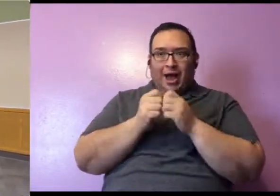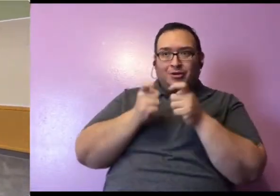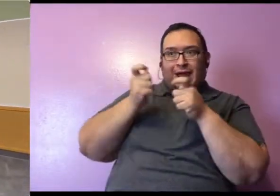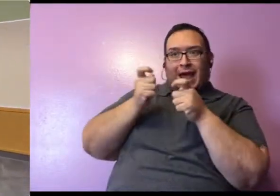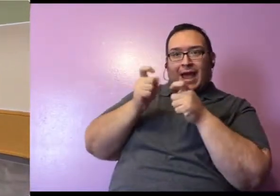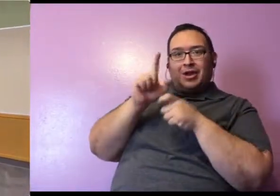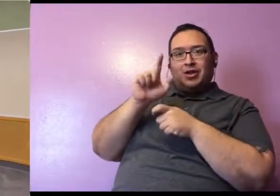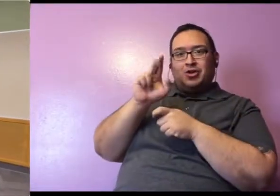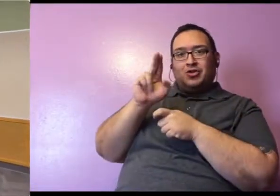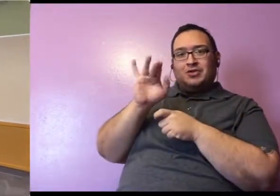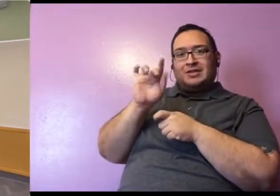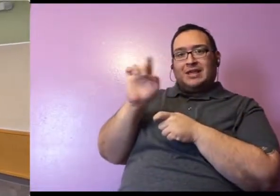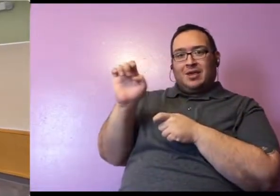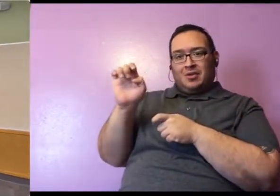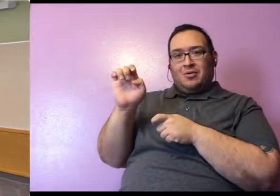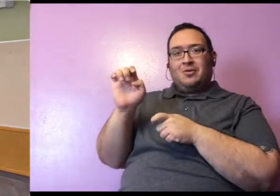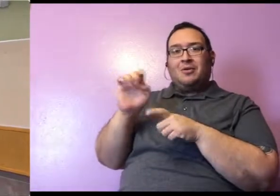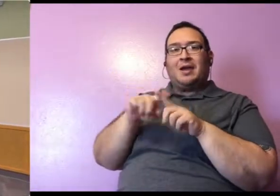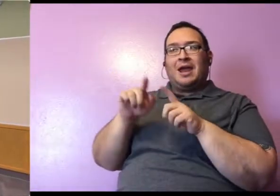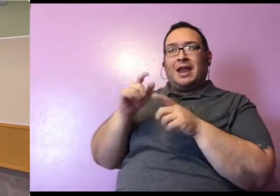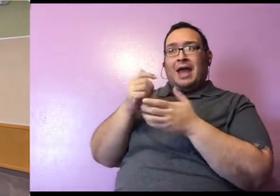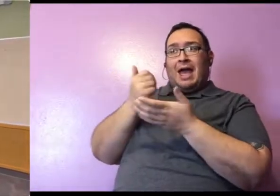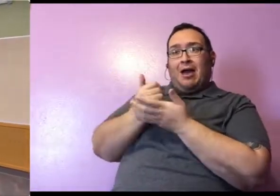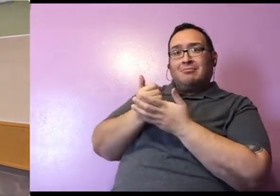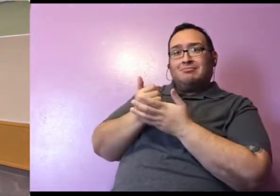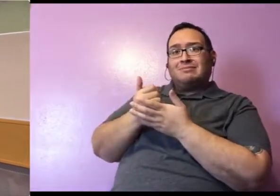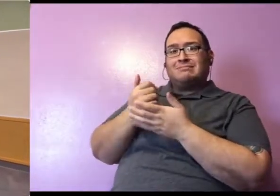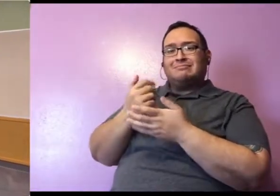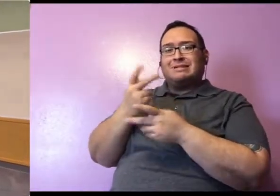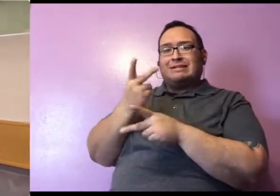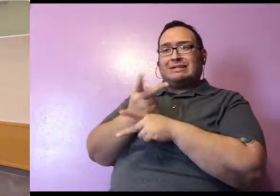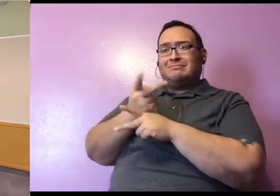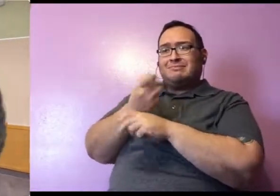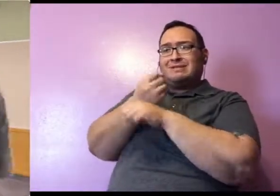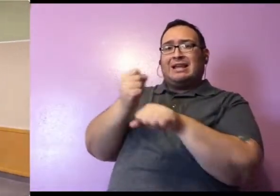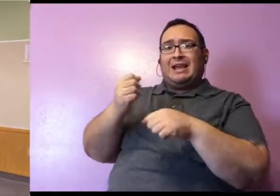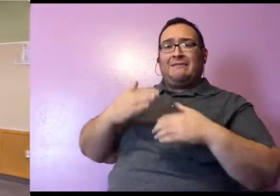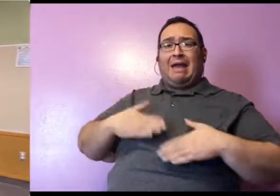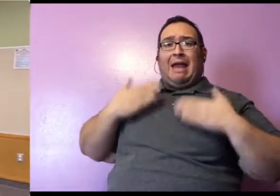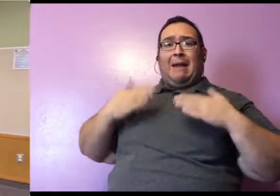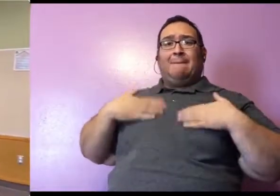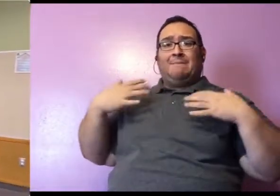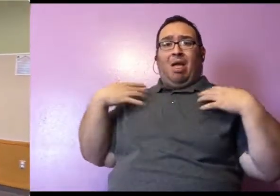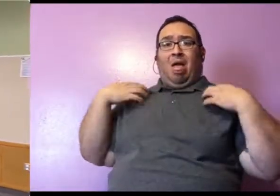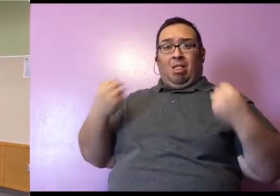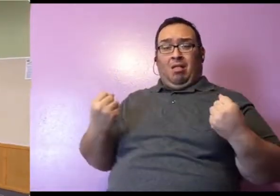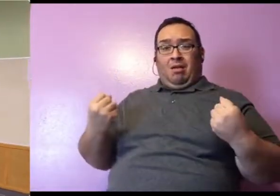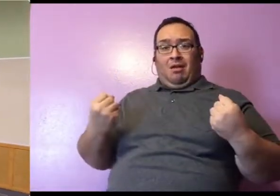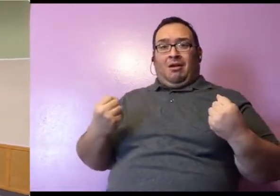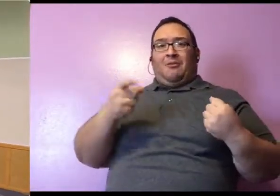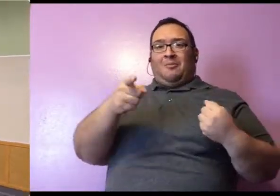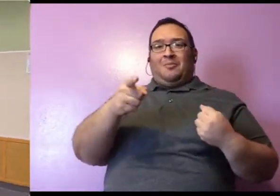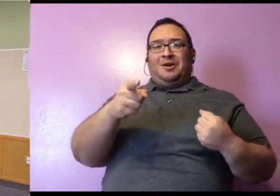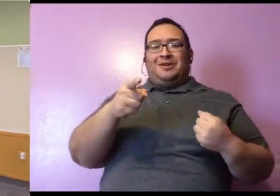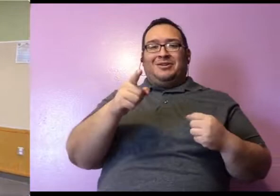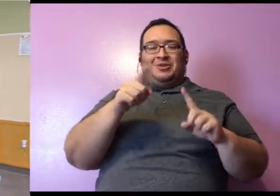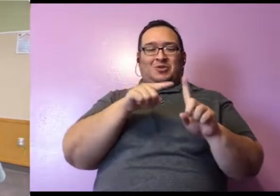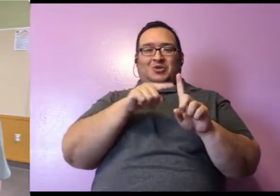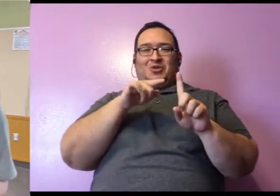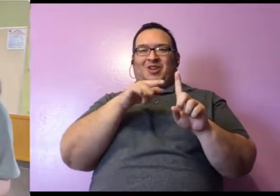to handle Lucille and keep her happy and healthy and safe here at the zoo, she's also learning how to